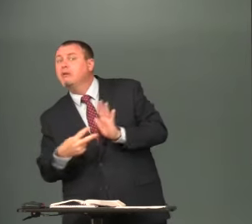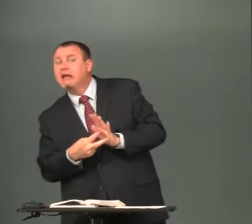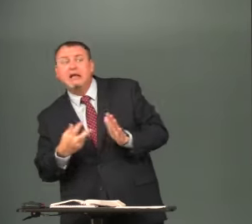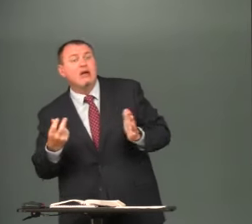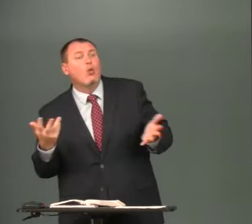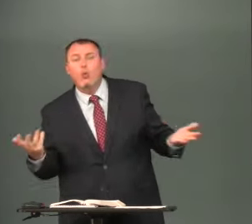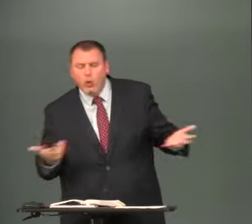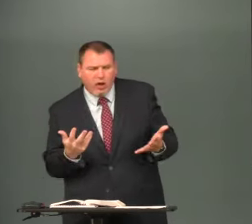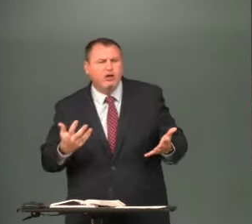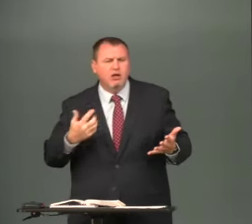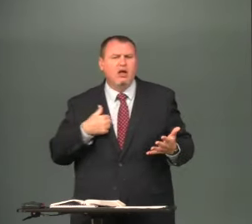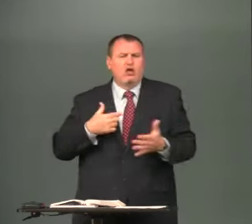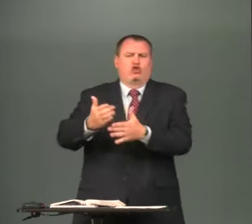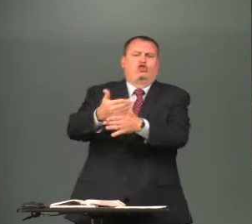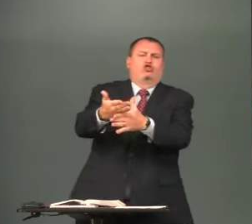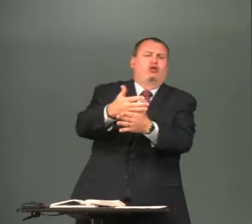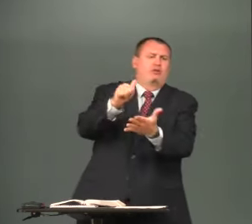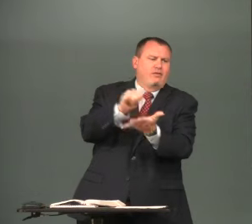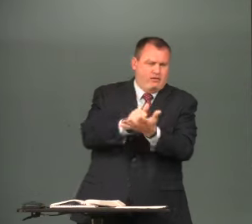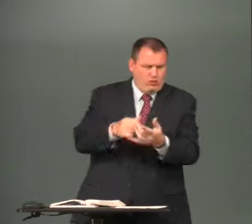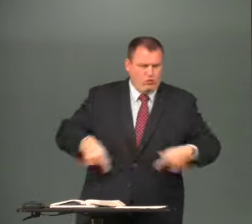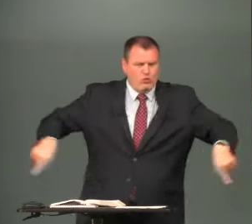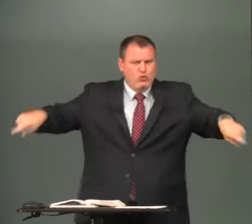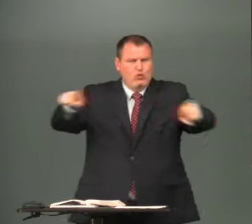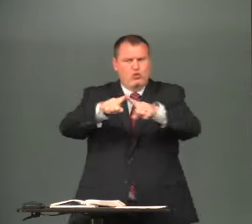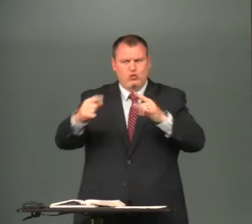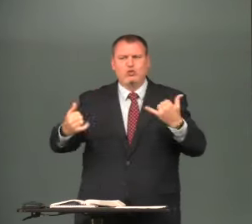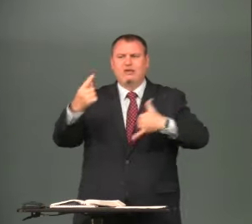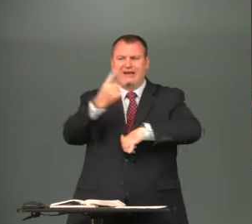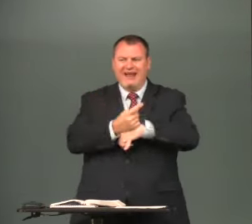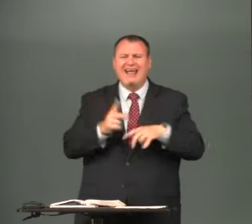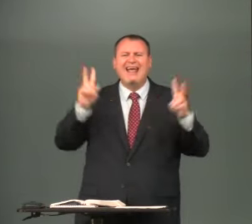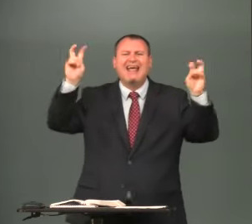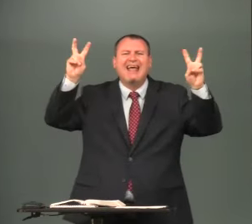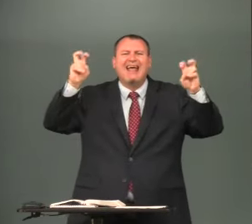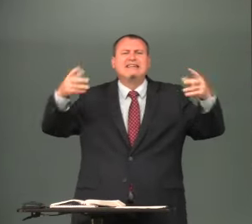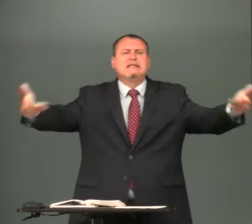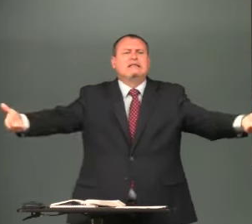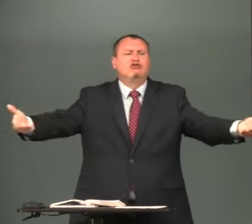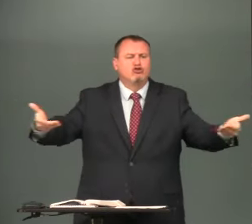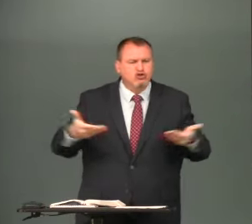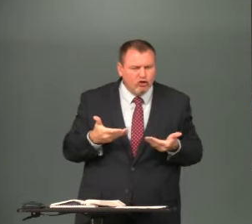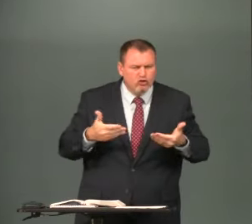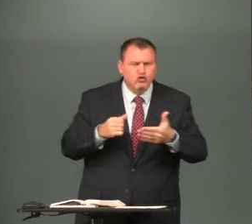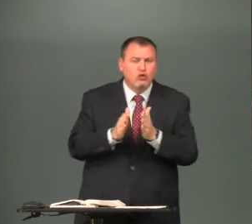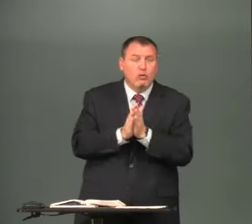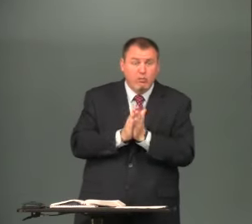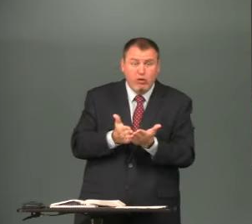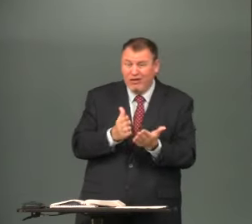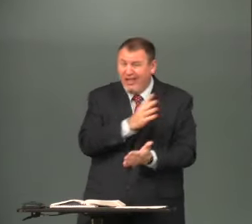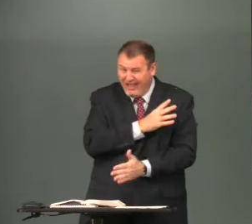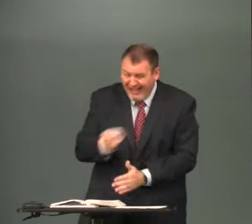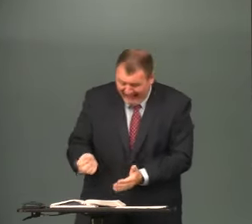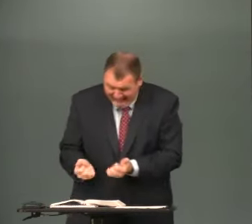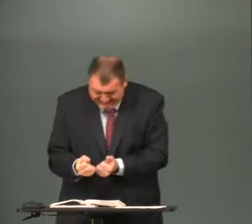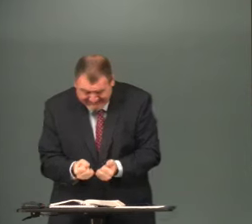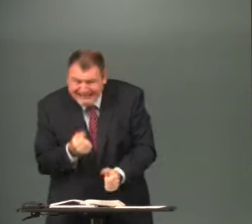it what's the real meaning behind those words and i want to share with you today an introduction to the book